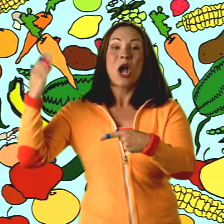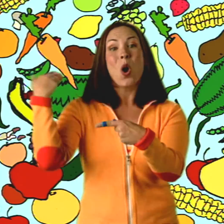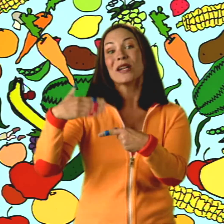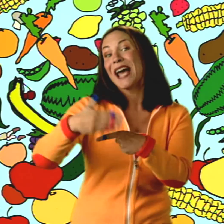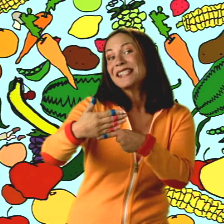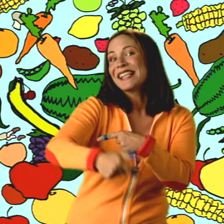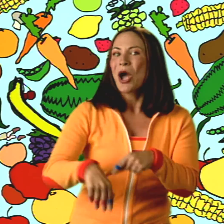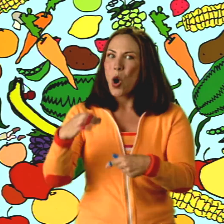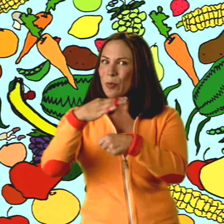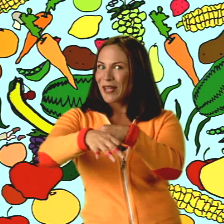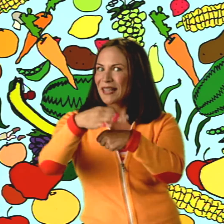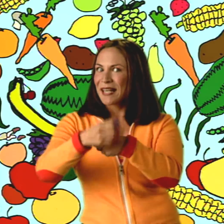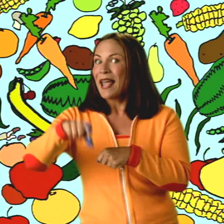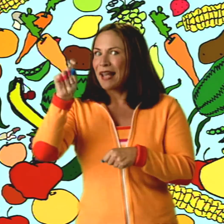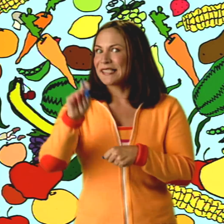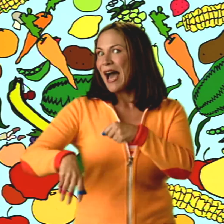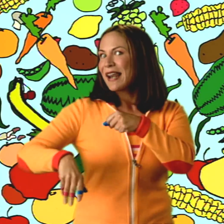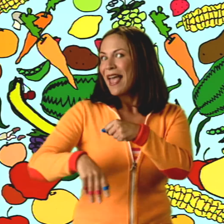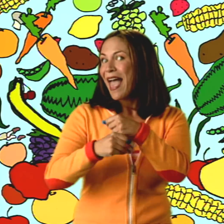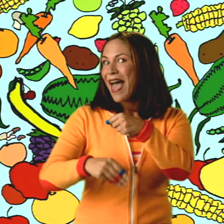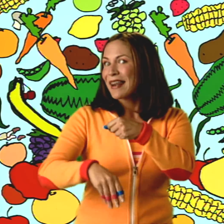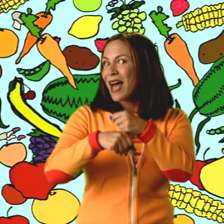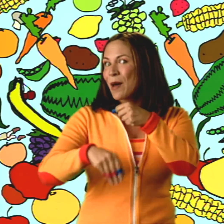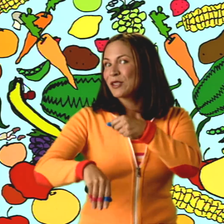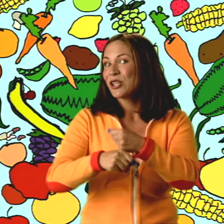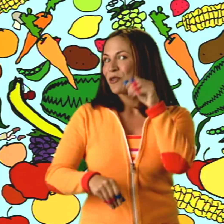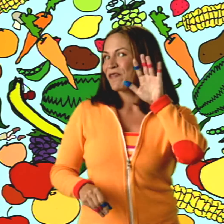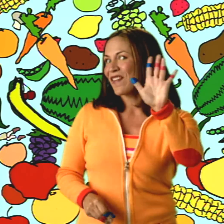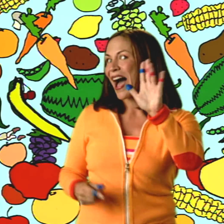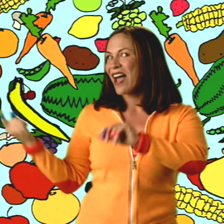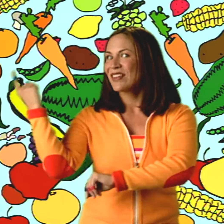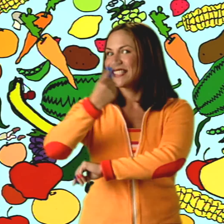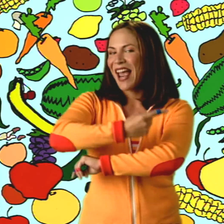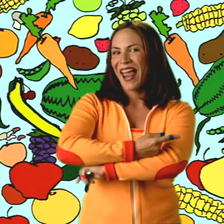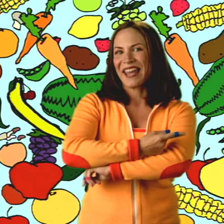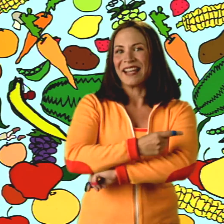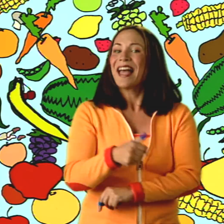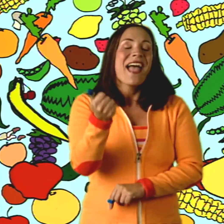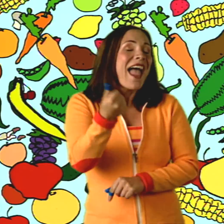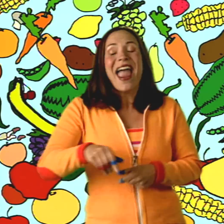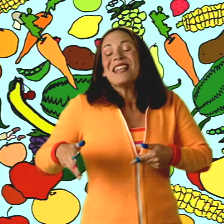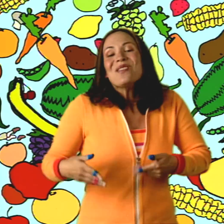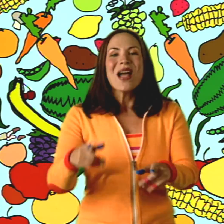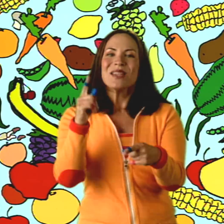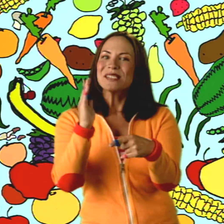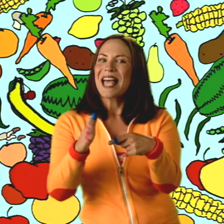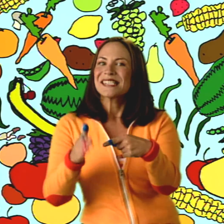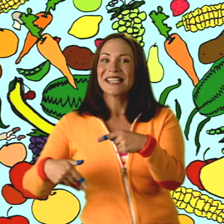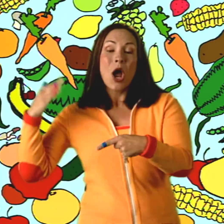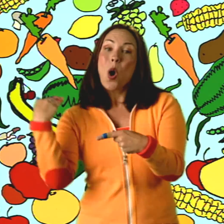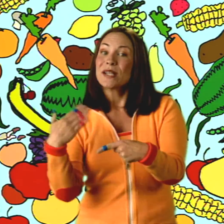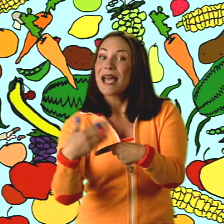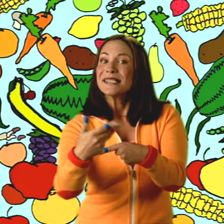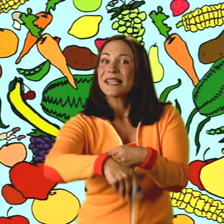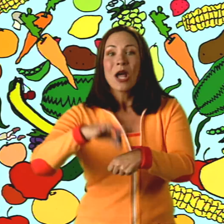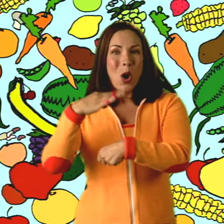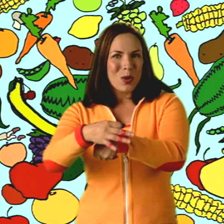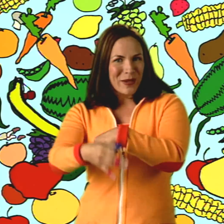it, or dice it, or peel it, it's got to add up to five a day. Any way you slice it, or dice it, or